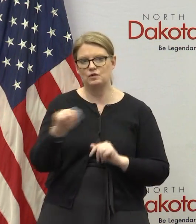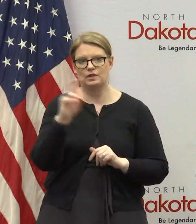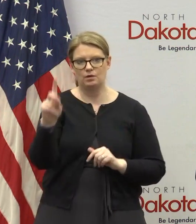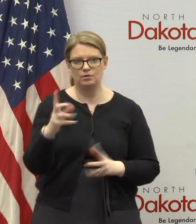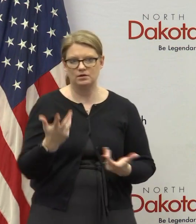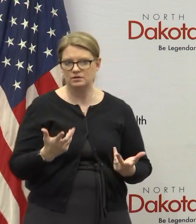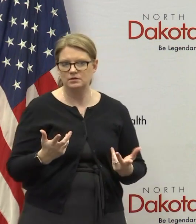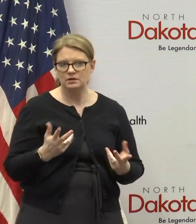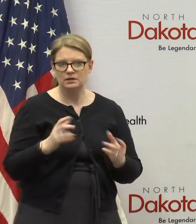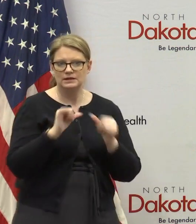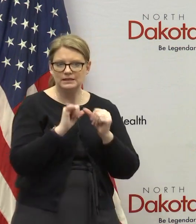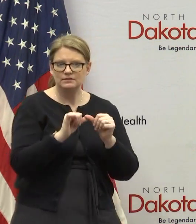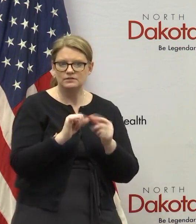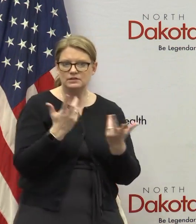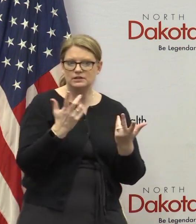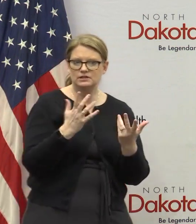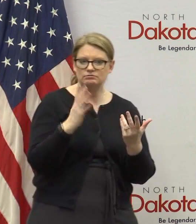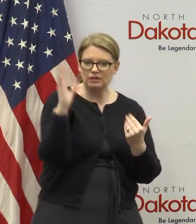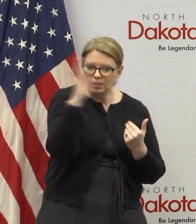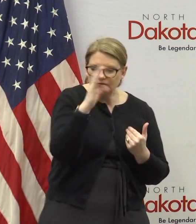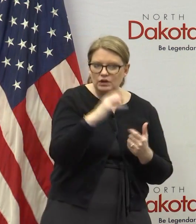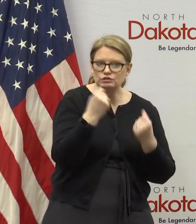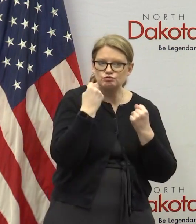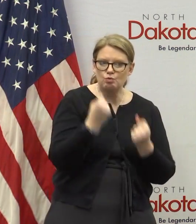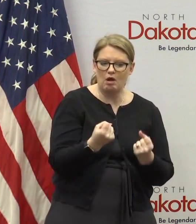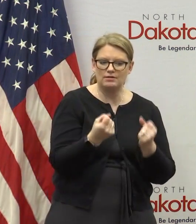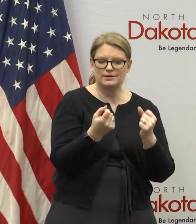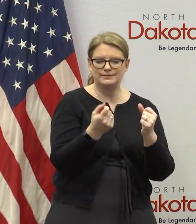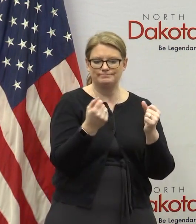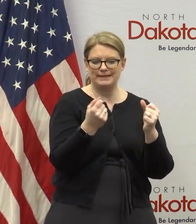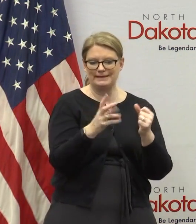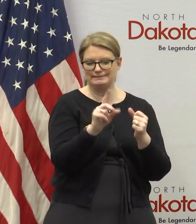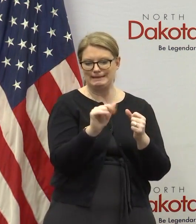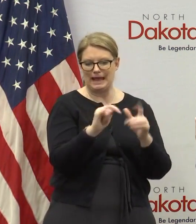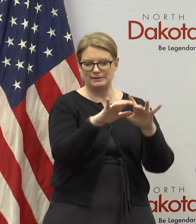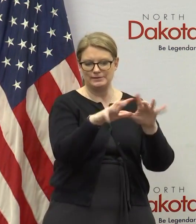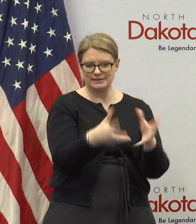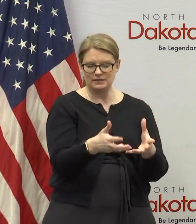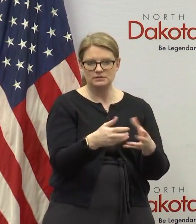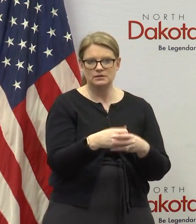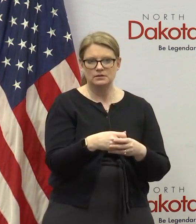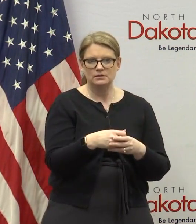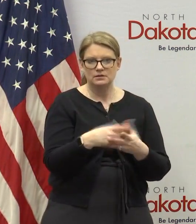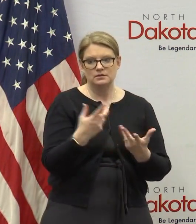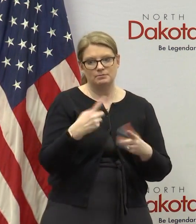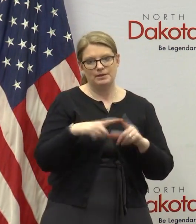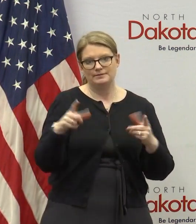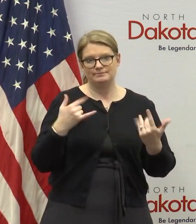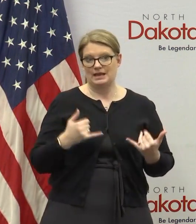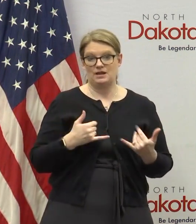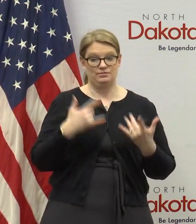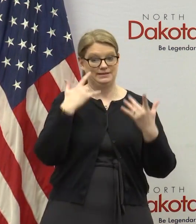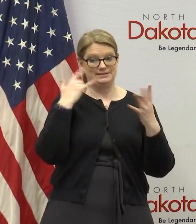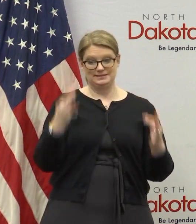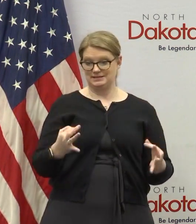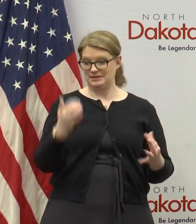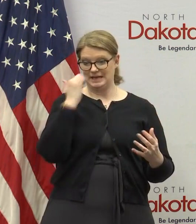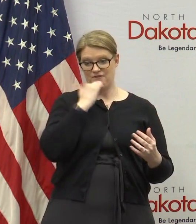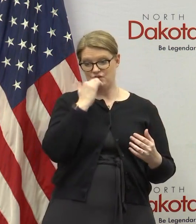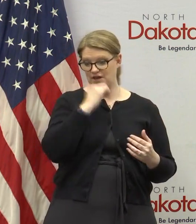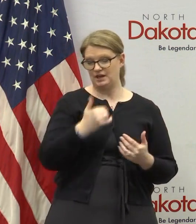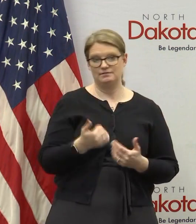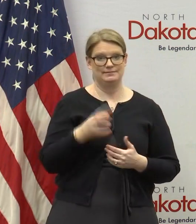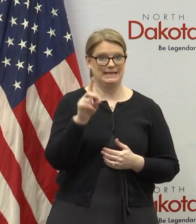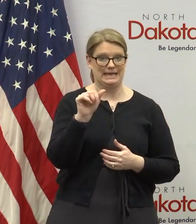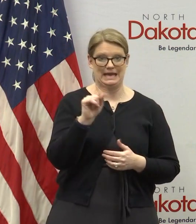for uh stronger data sets uh but in the meantime we get to make decisions every day without complete data sets the data we have